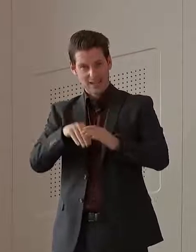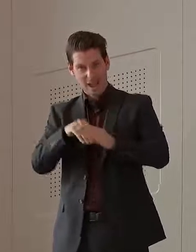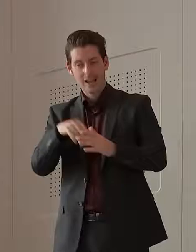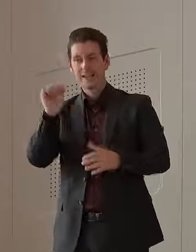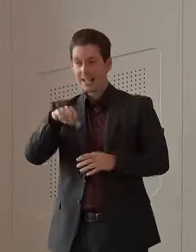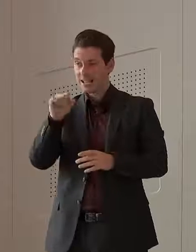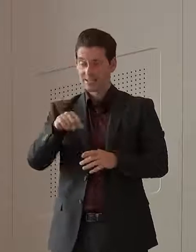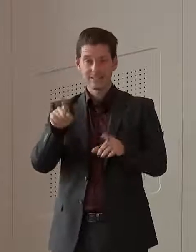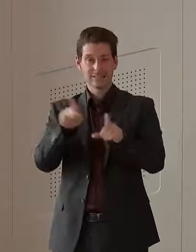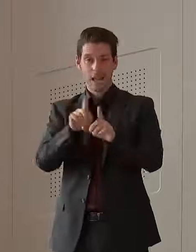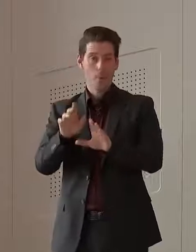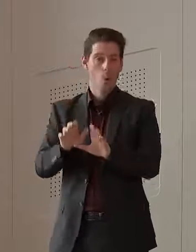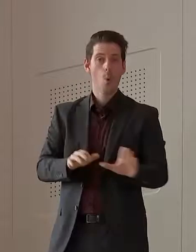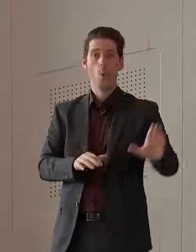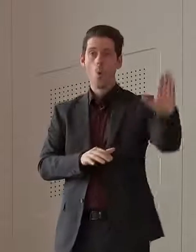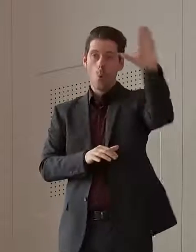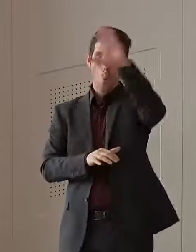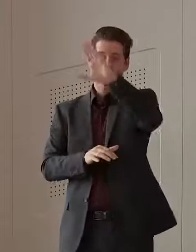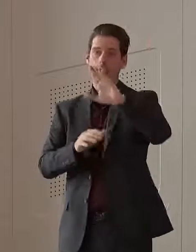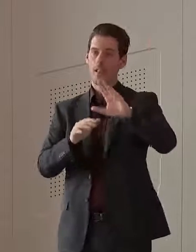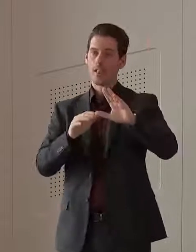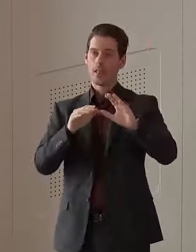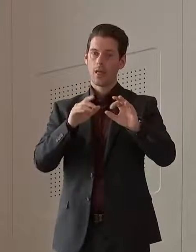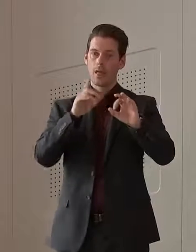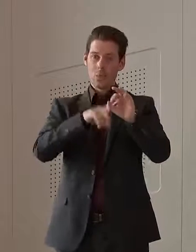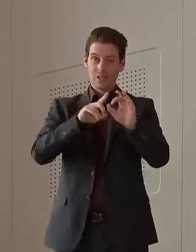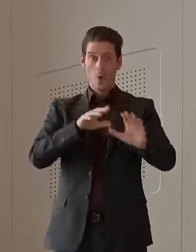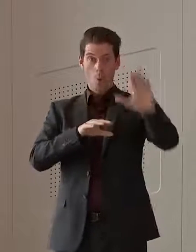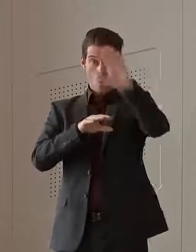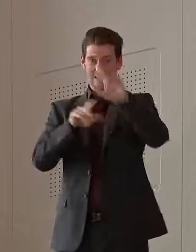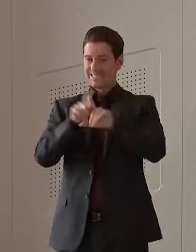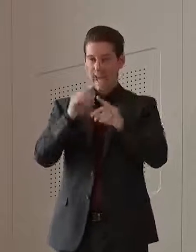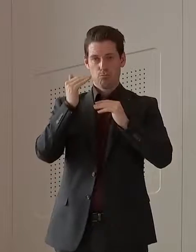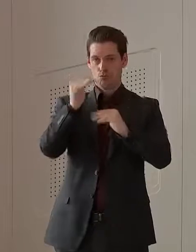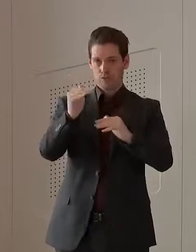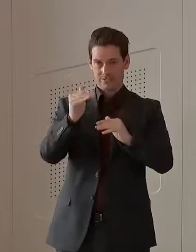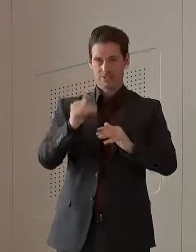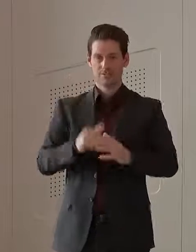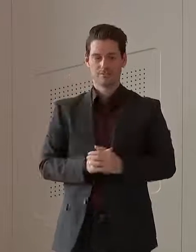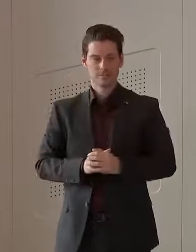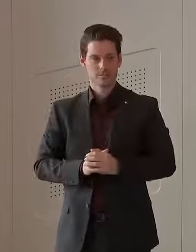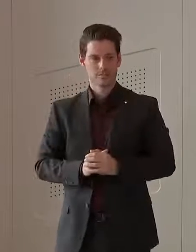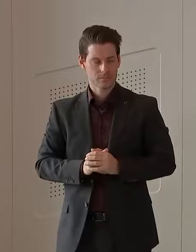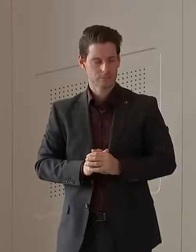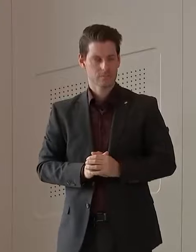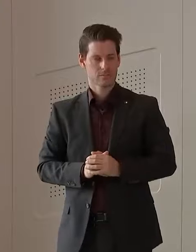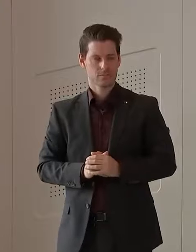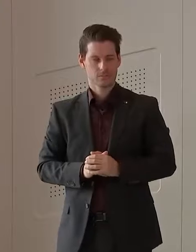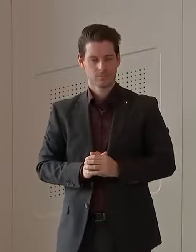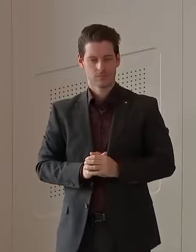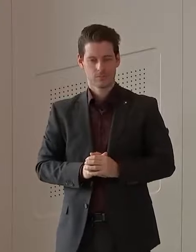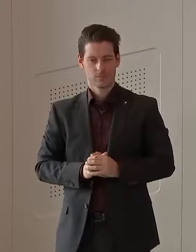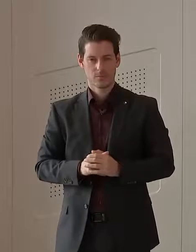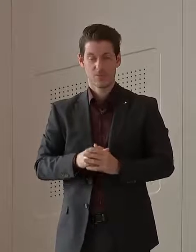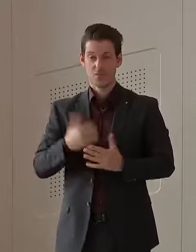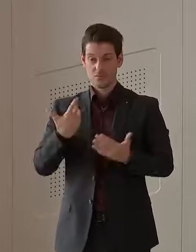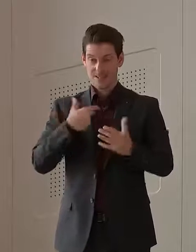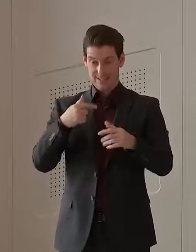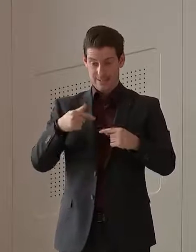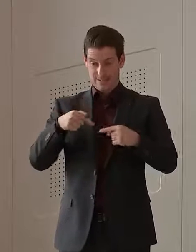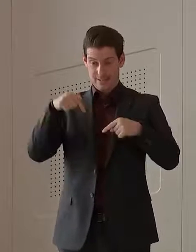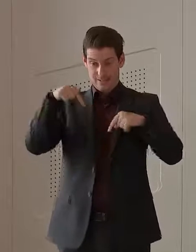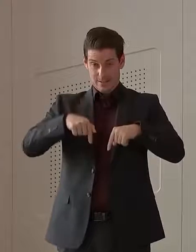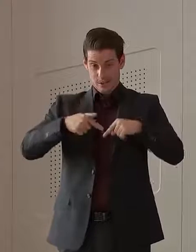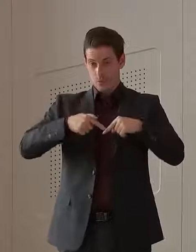of the state at the moment, so everyone can see what they are. The one thing I do want to turn my mind to, between now and Friday, and